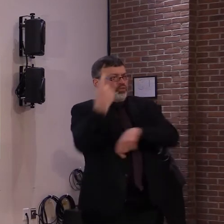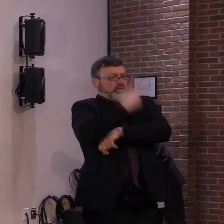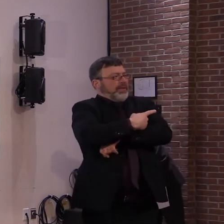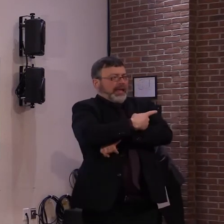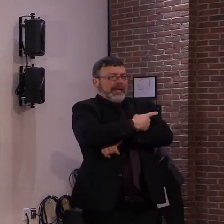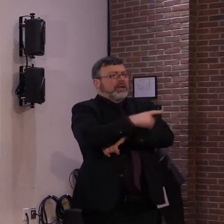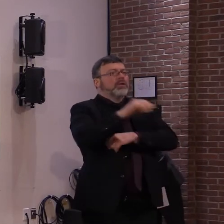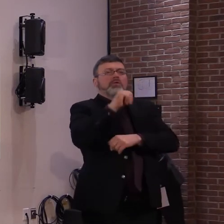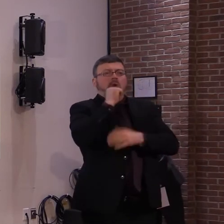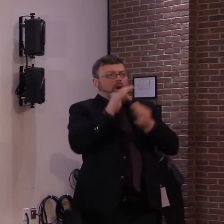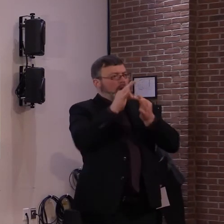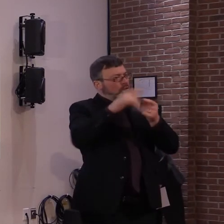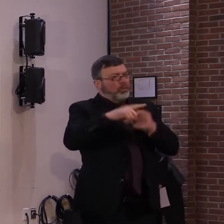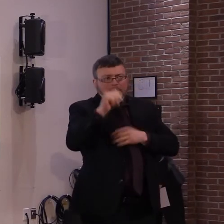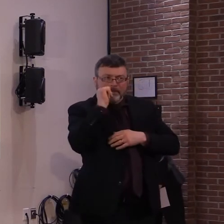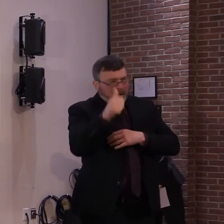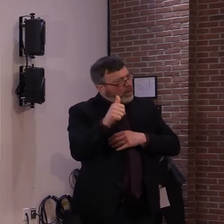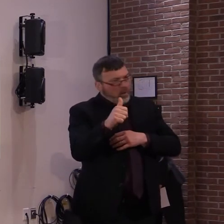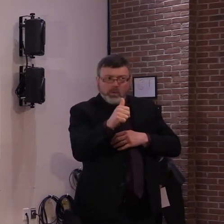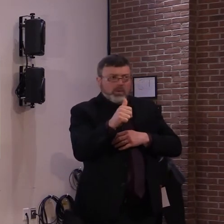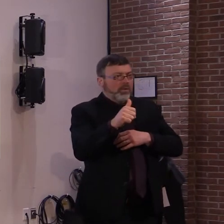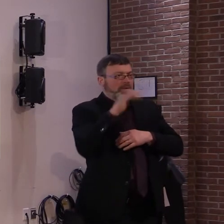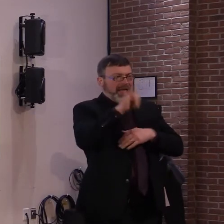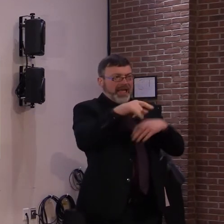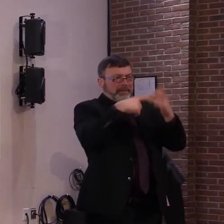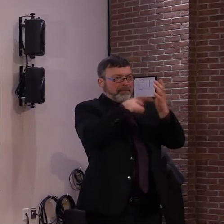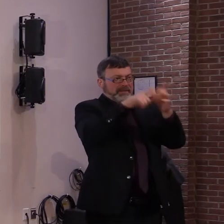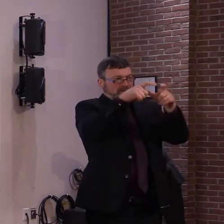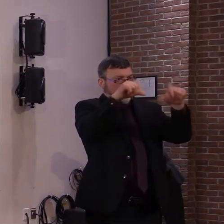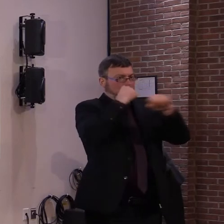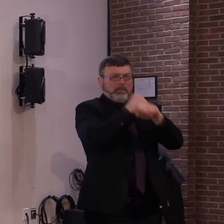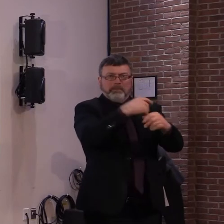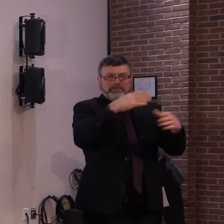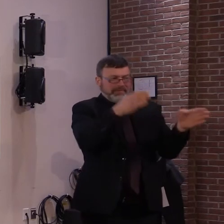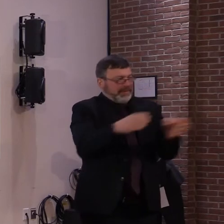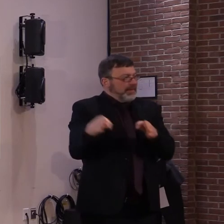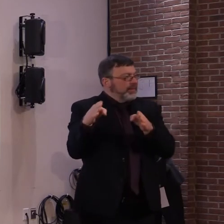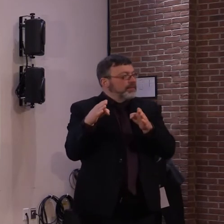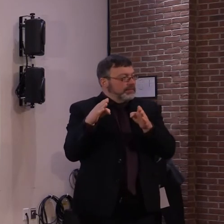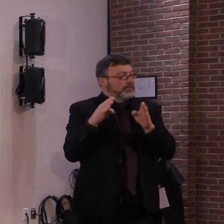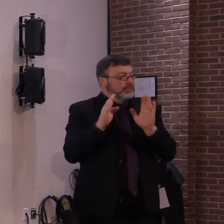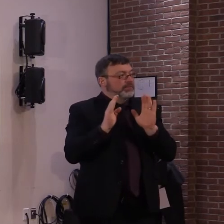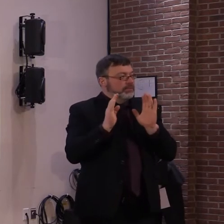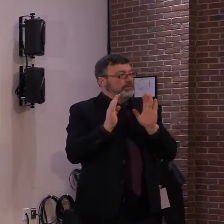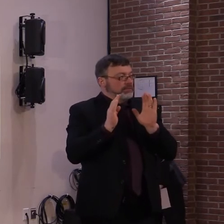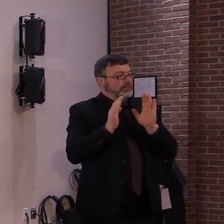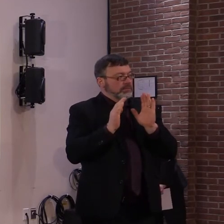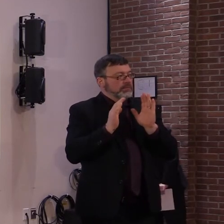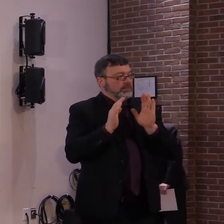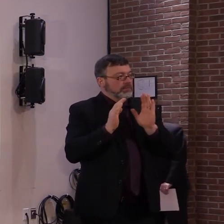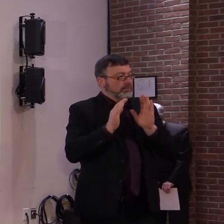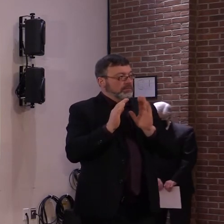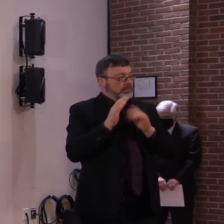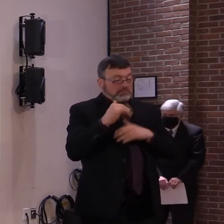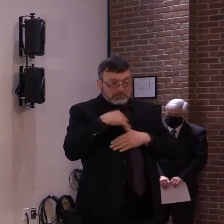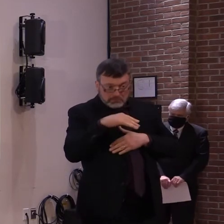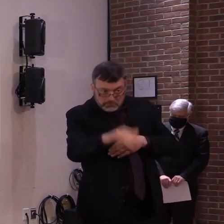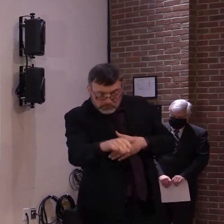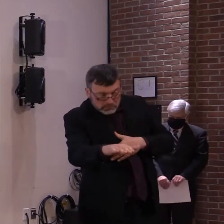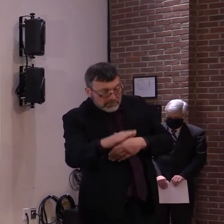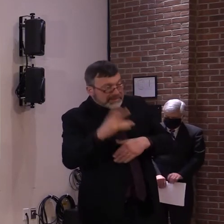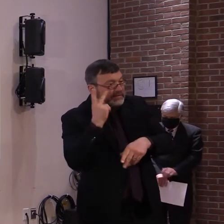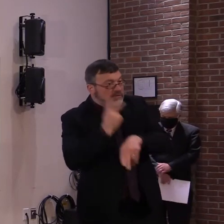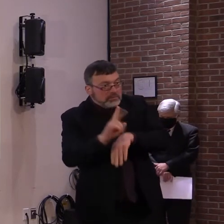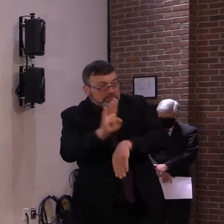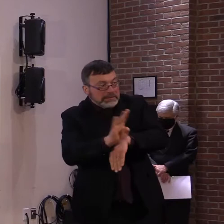being approved or we'll find them another institution that will. Uh, Secretary Curley, is there anything that I missed on that?